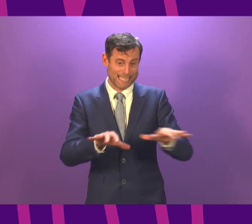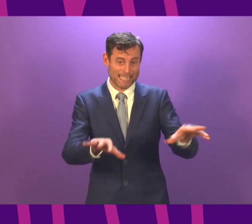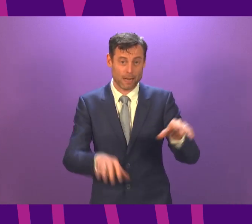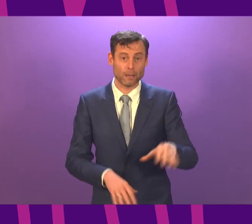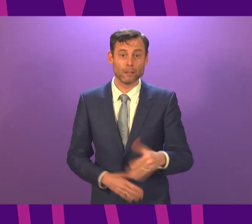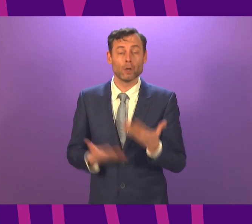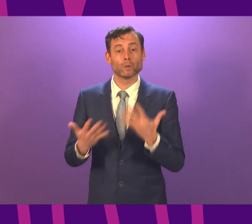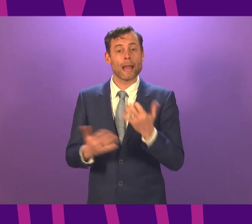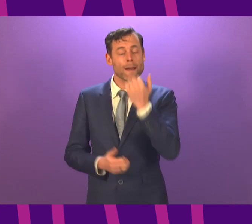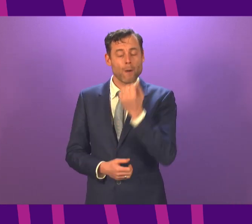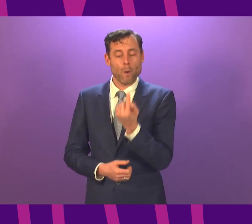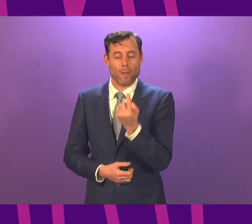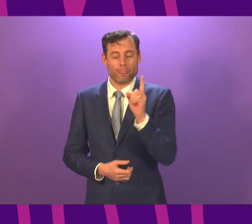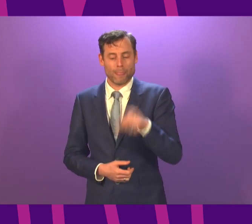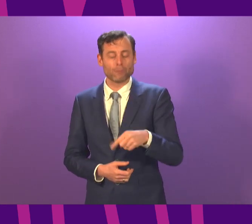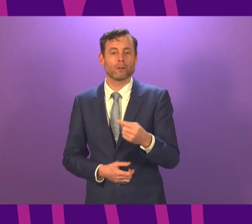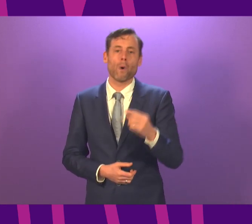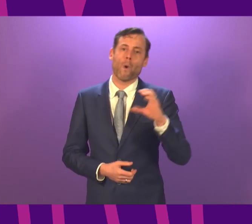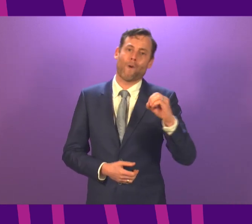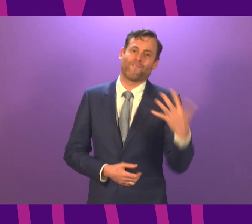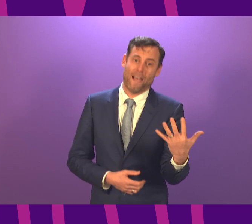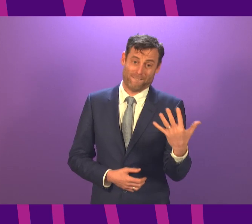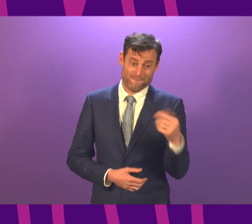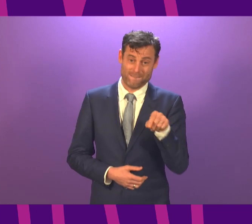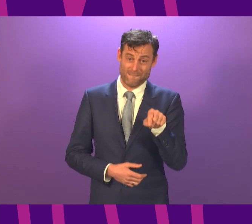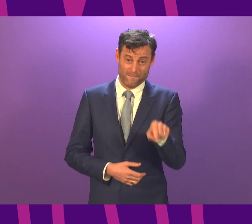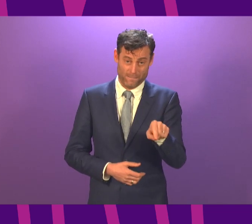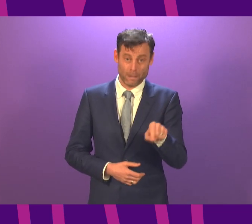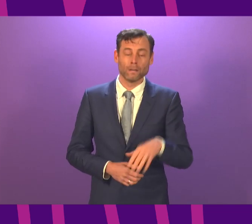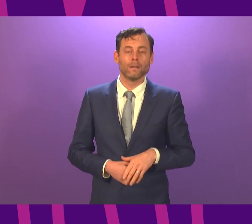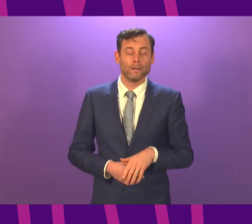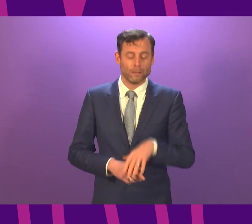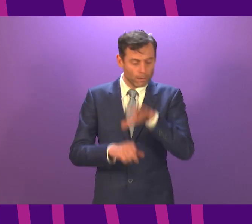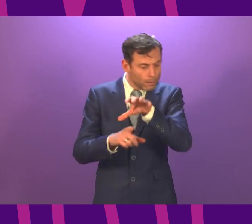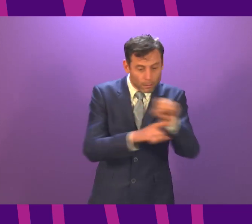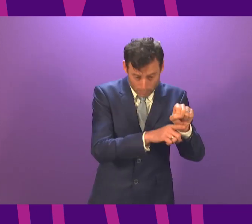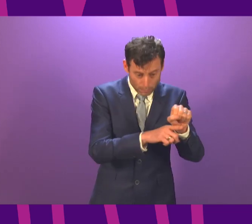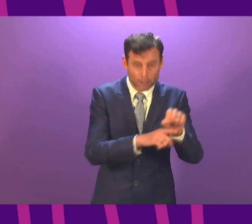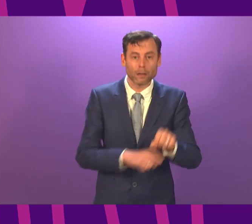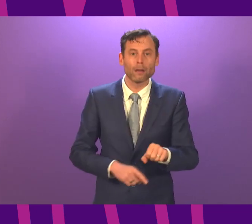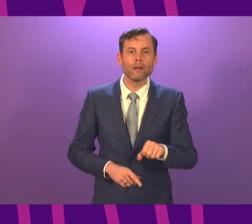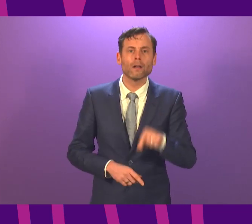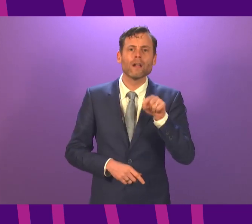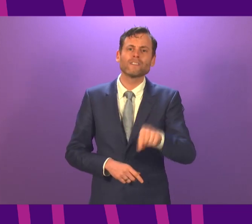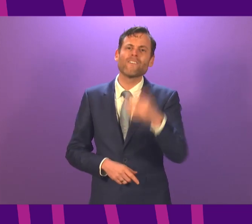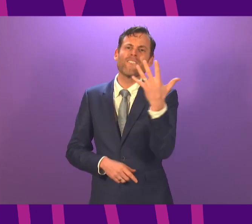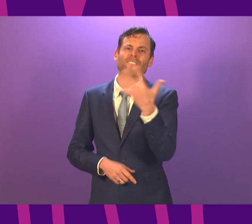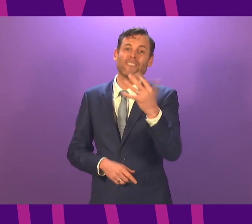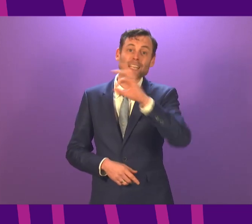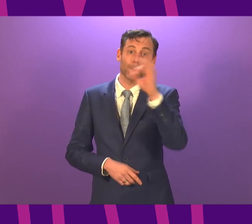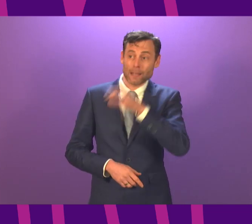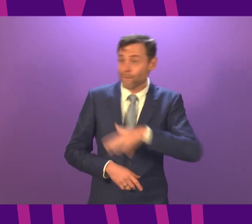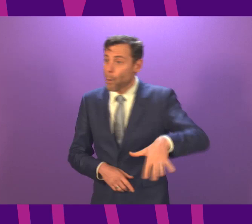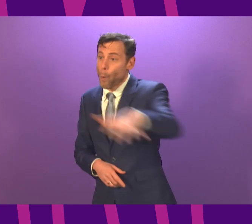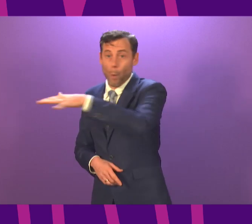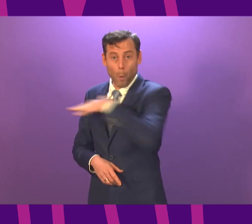,905 new cases with 15% of tests being positive, illustrate the severity and